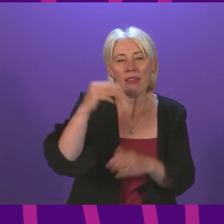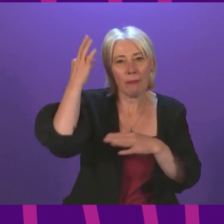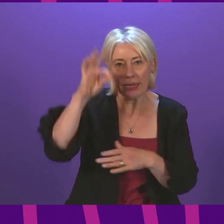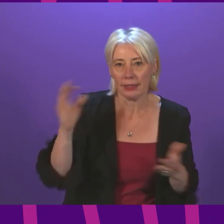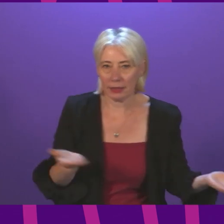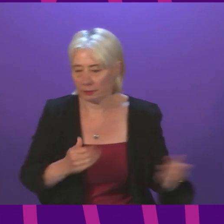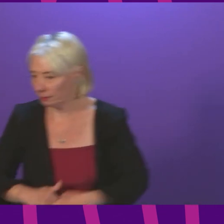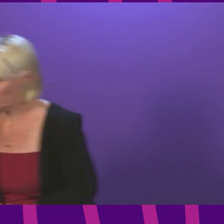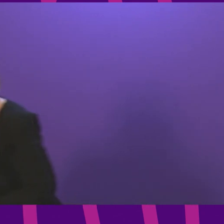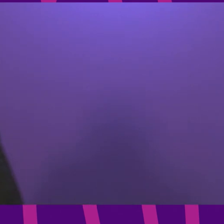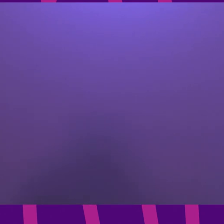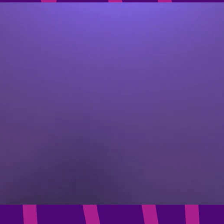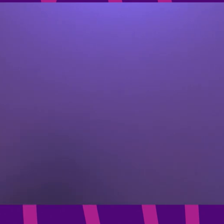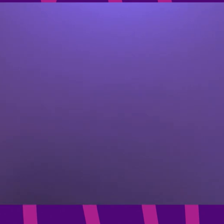Secretary.